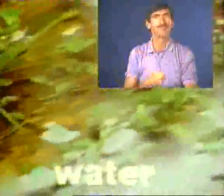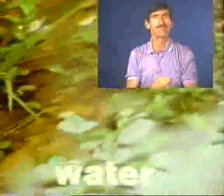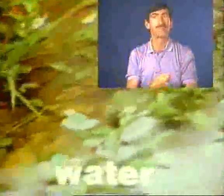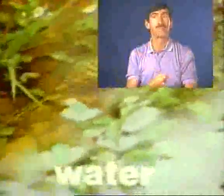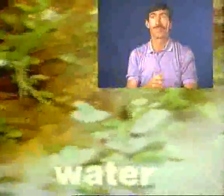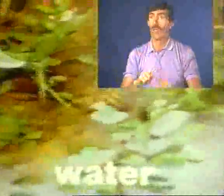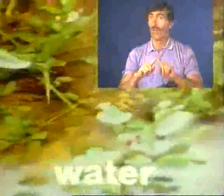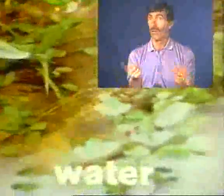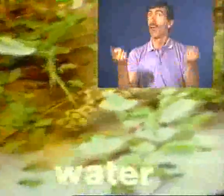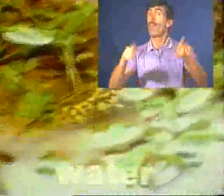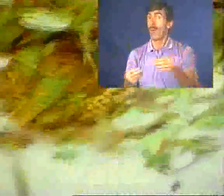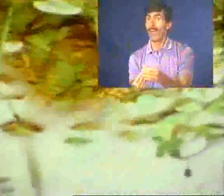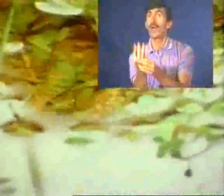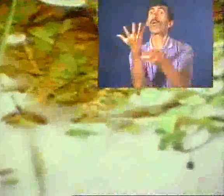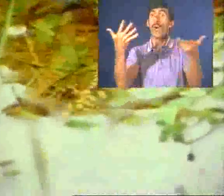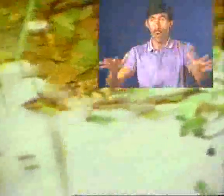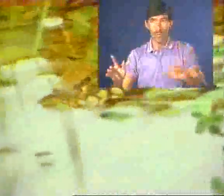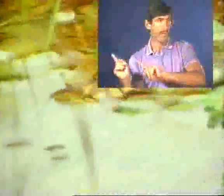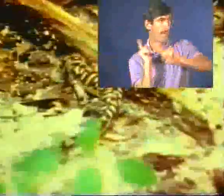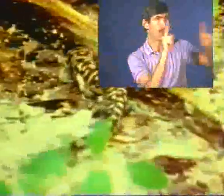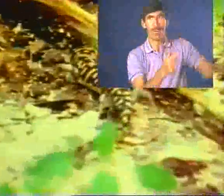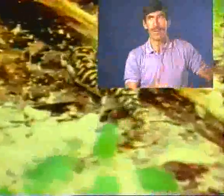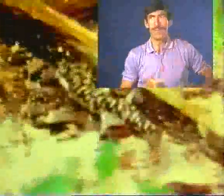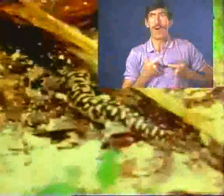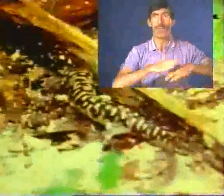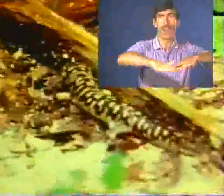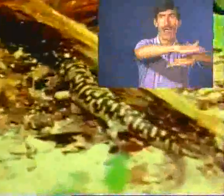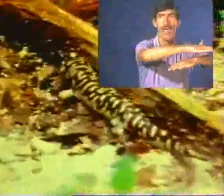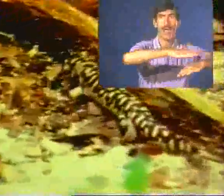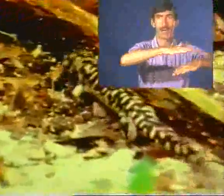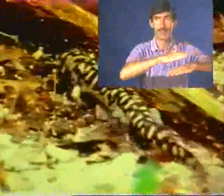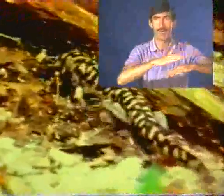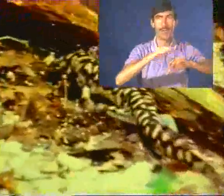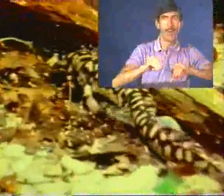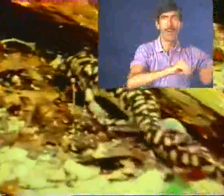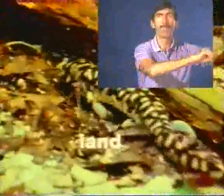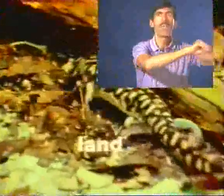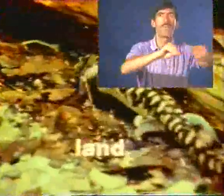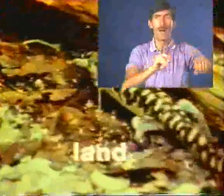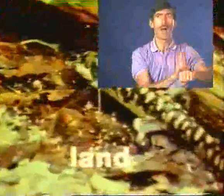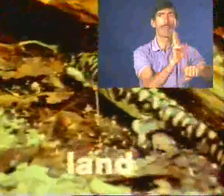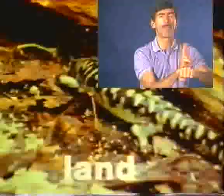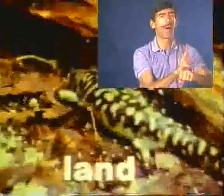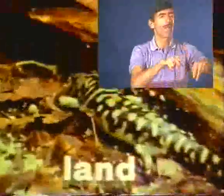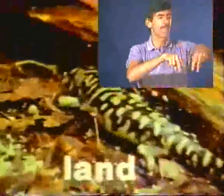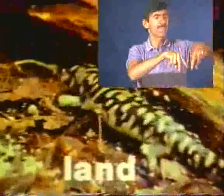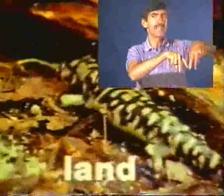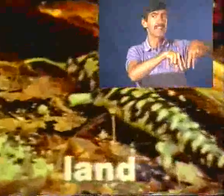but when they're grown, some go live upon the land, and move about upon their feet.